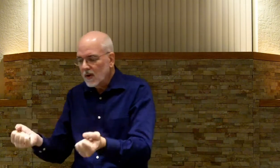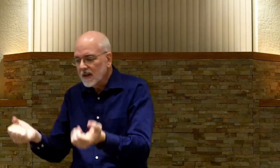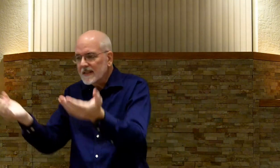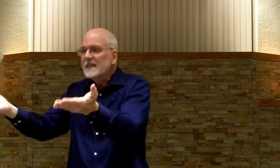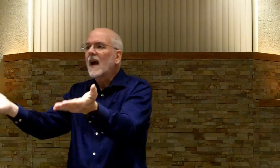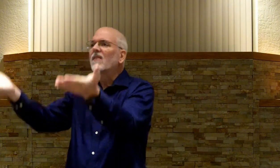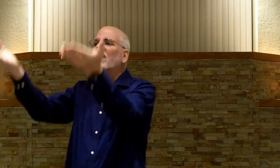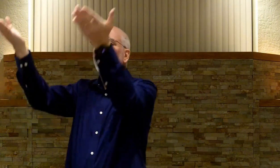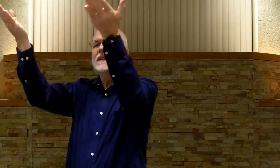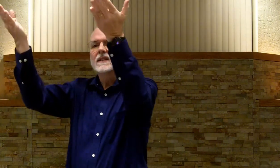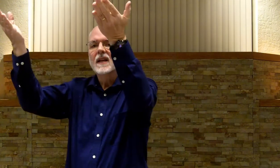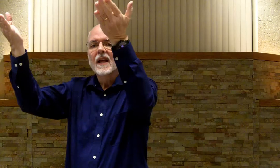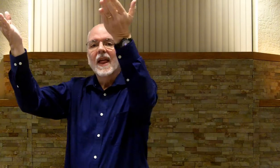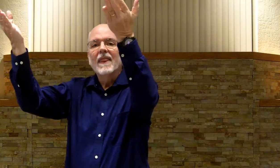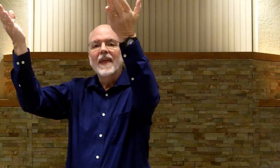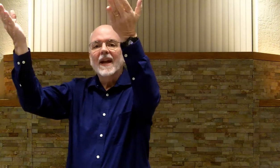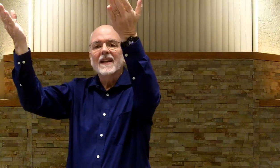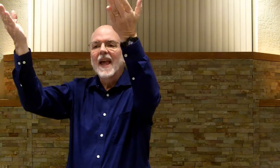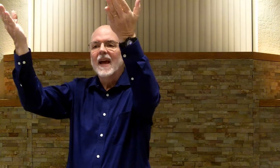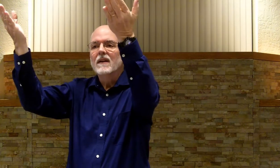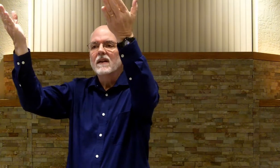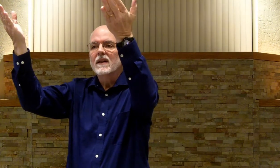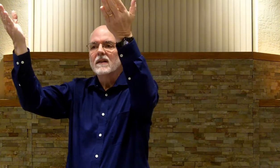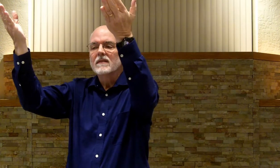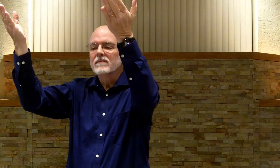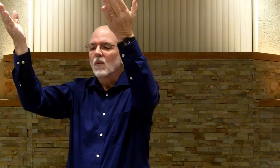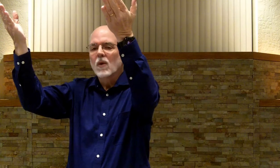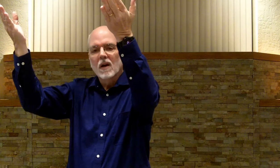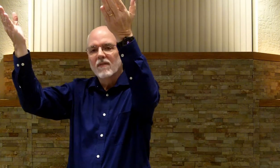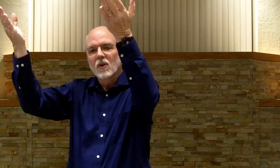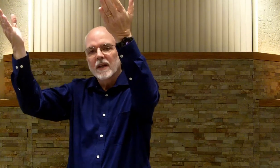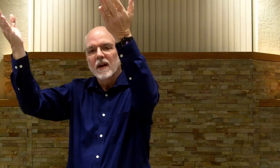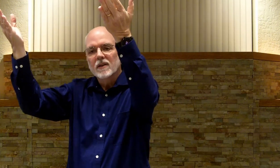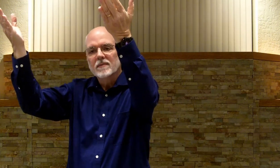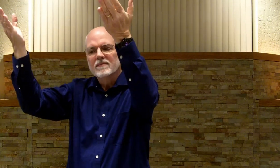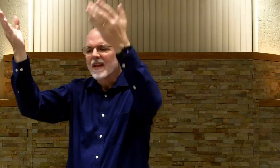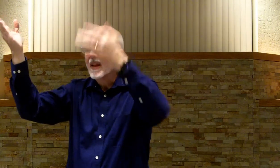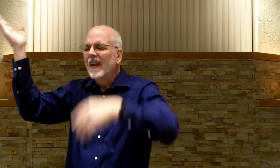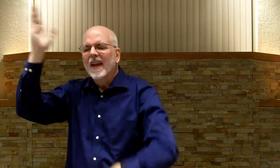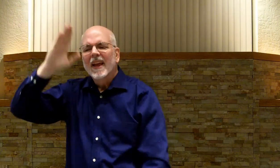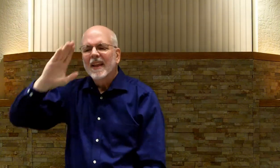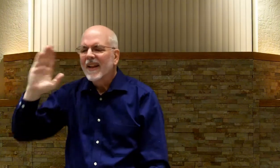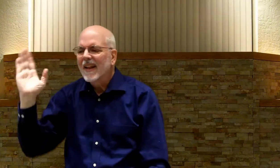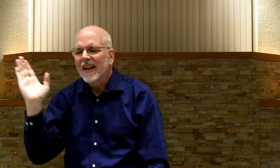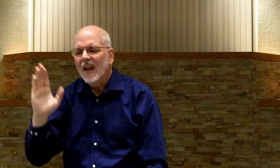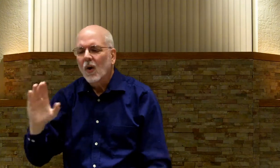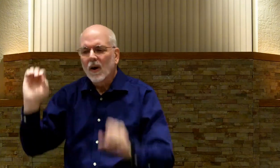sacrifices. That can. We're going leave those out. Or